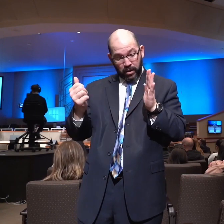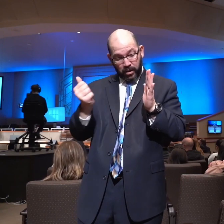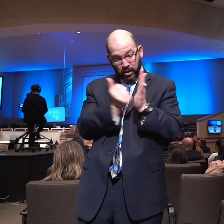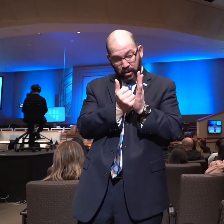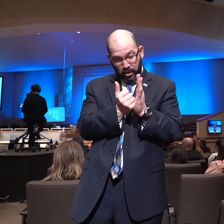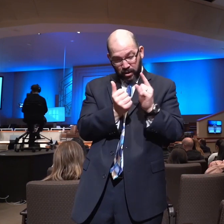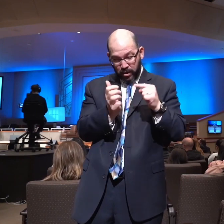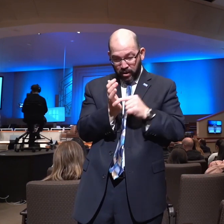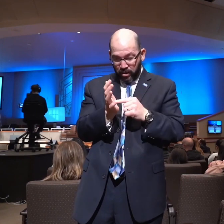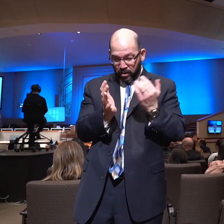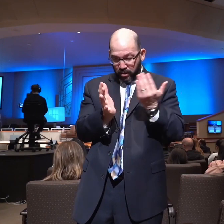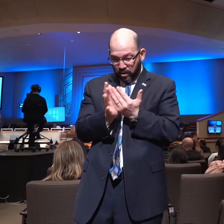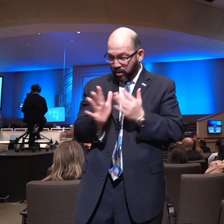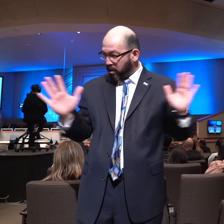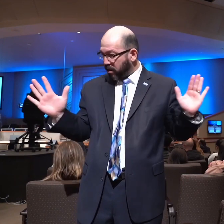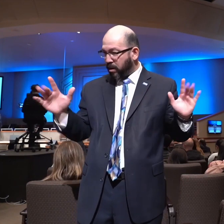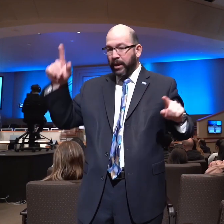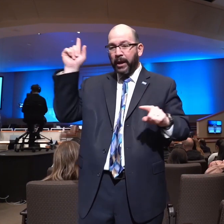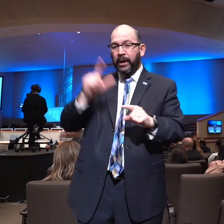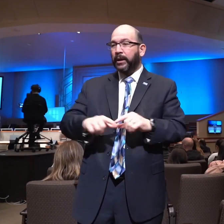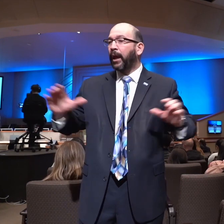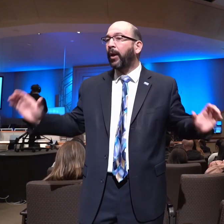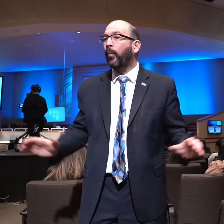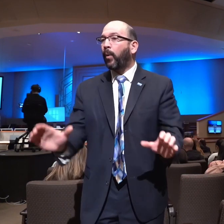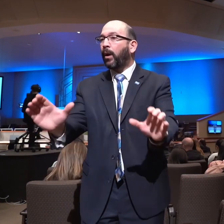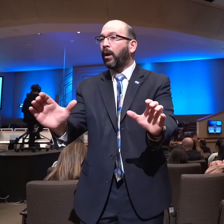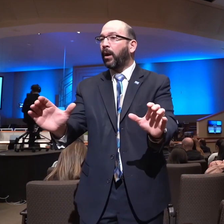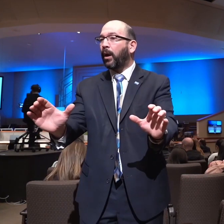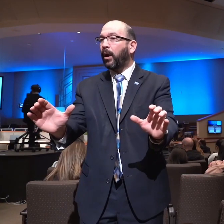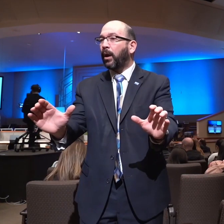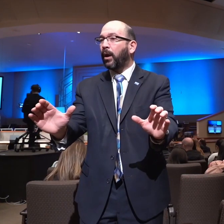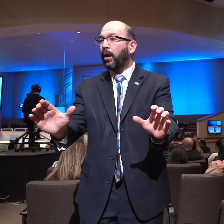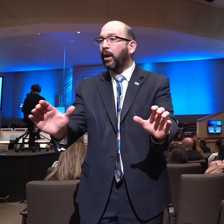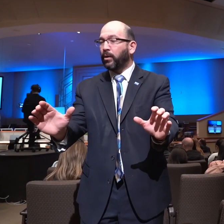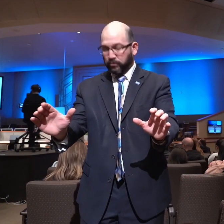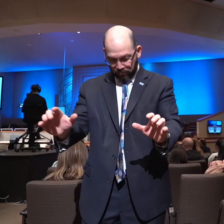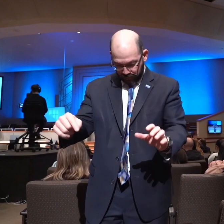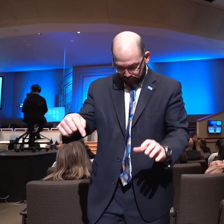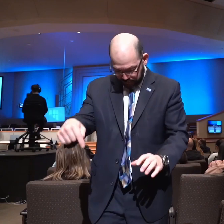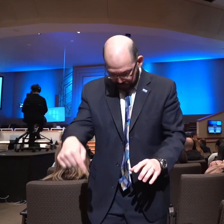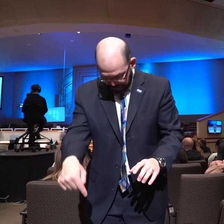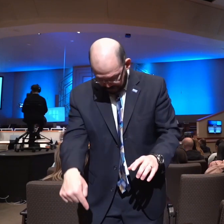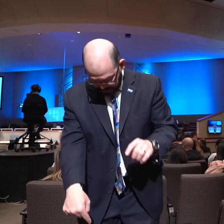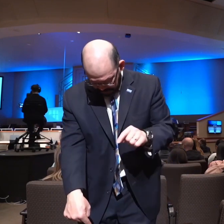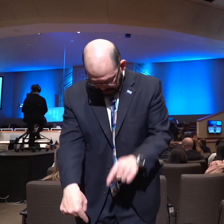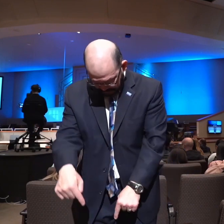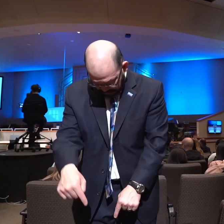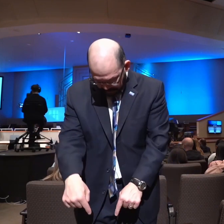He had nails through each foot so that he could not run errands for the Lord.